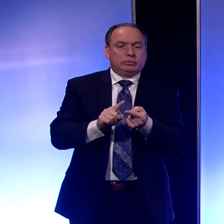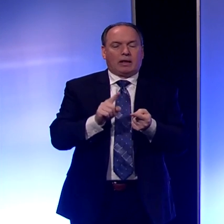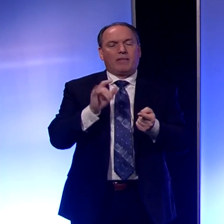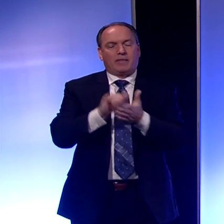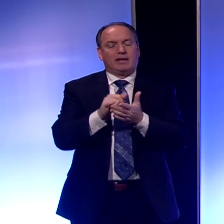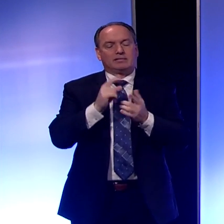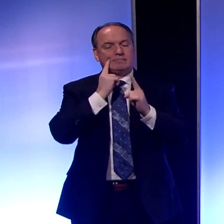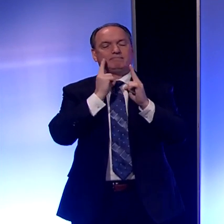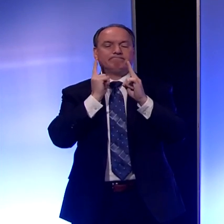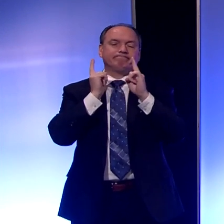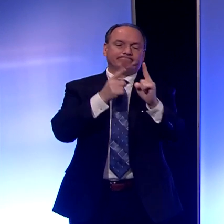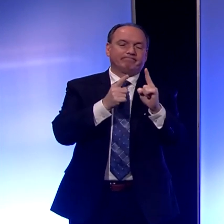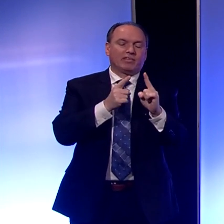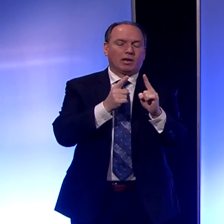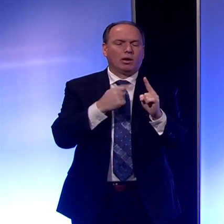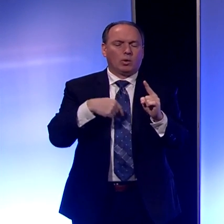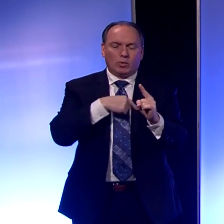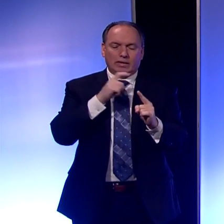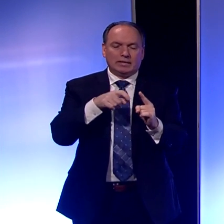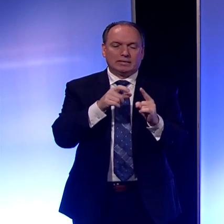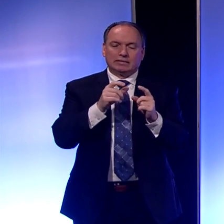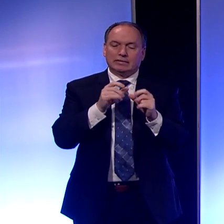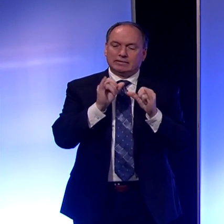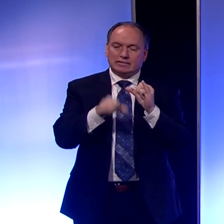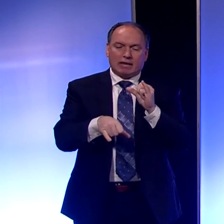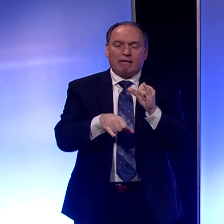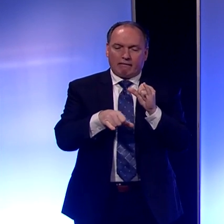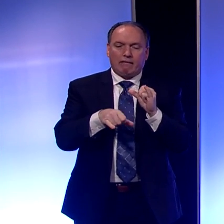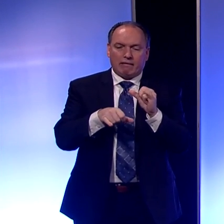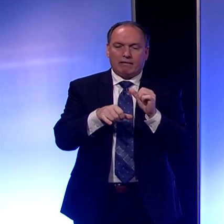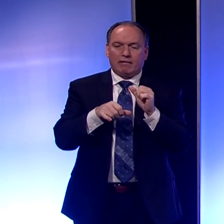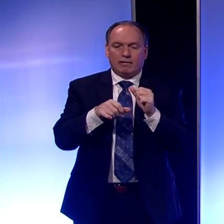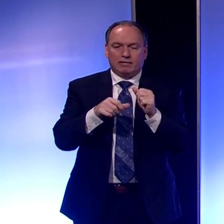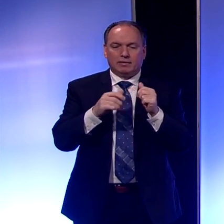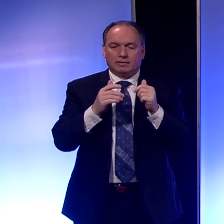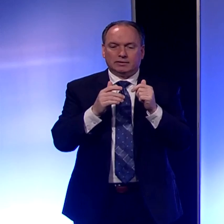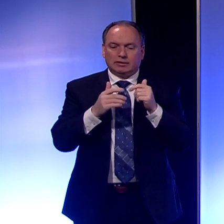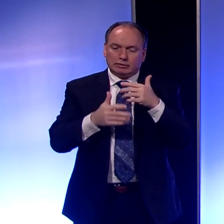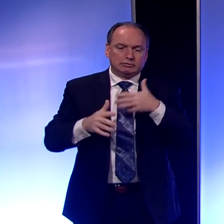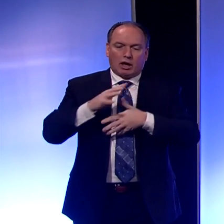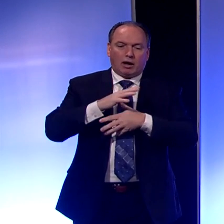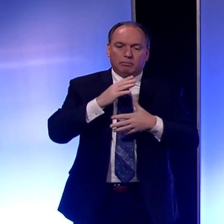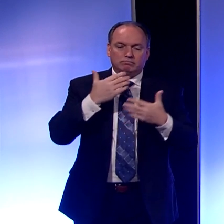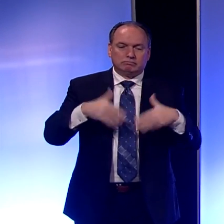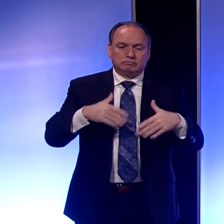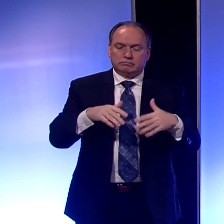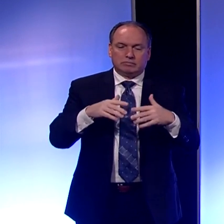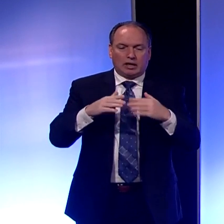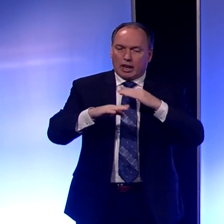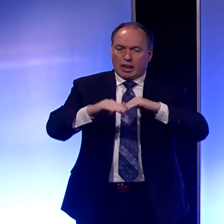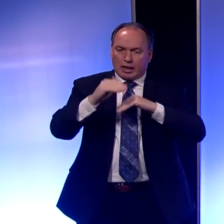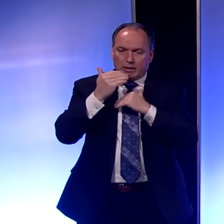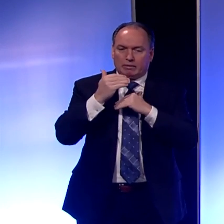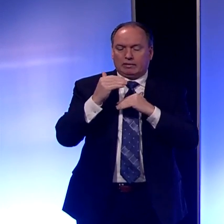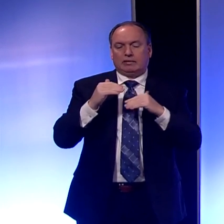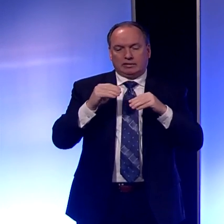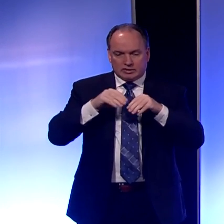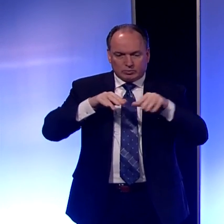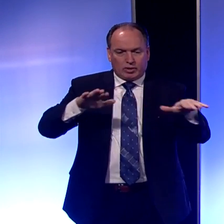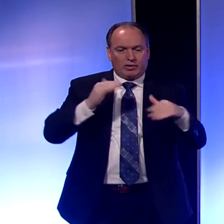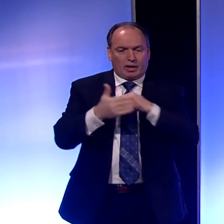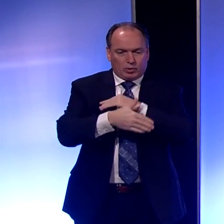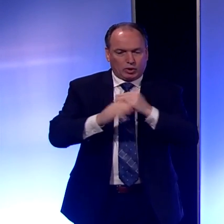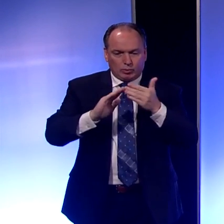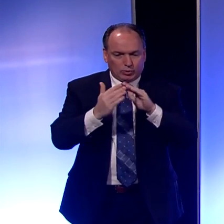is all about. We need to stay ahead of this. We need to mitigate the spread in our community, keep it from being a community